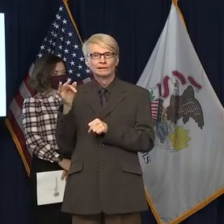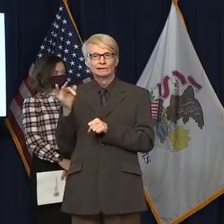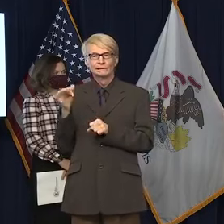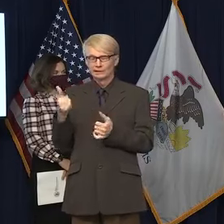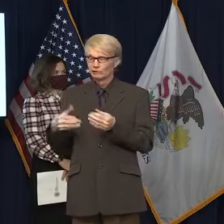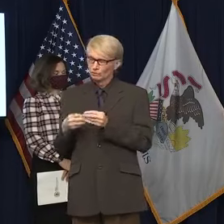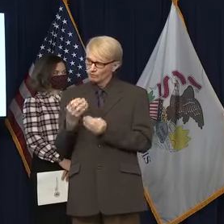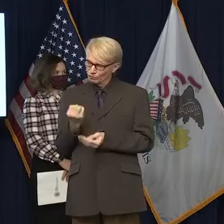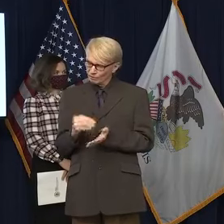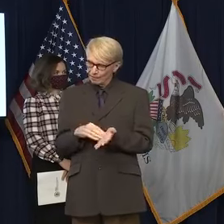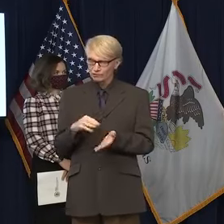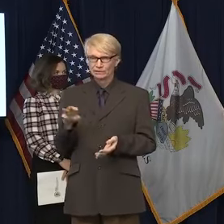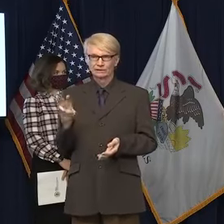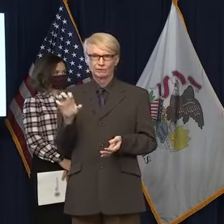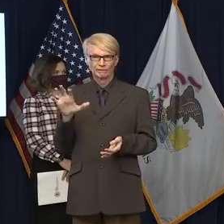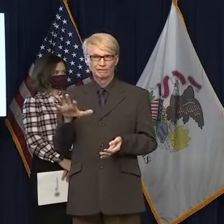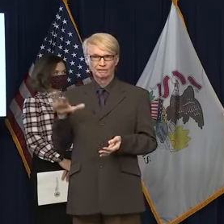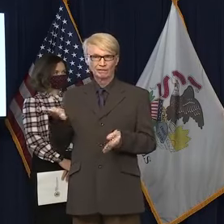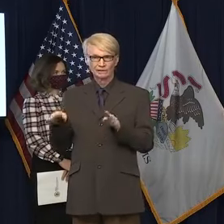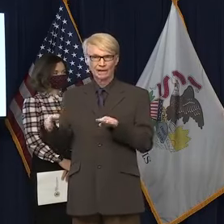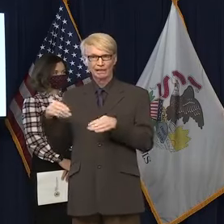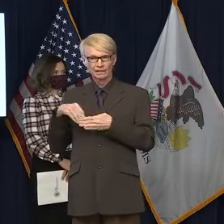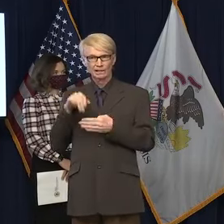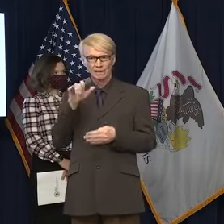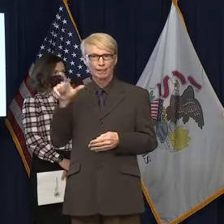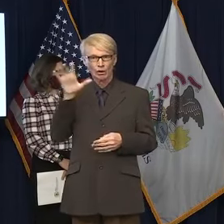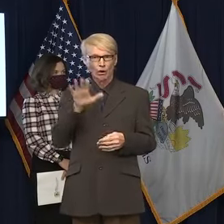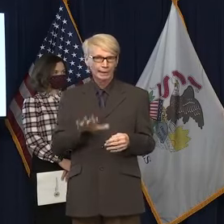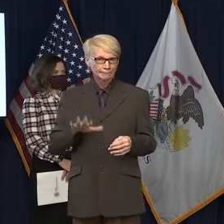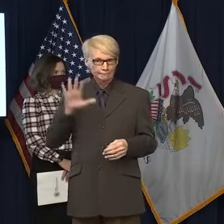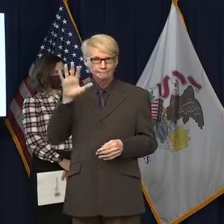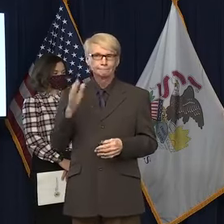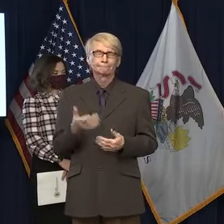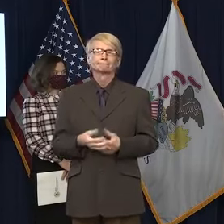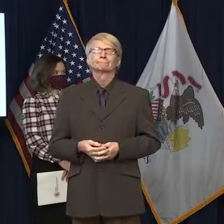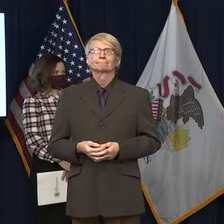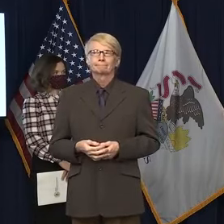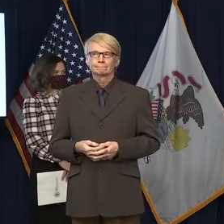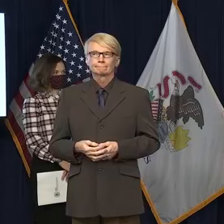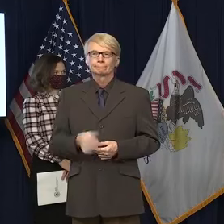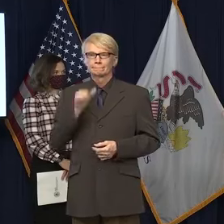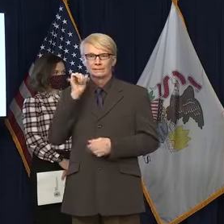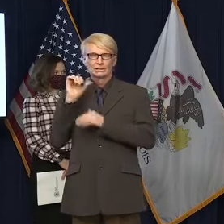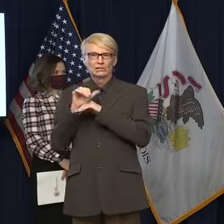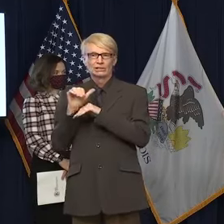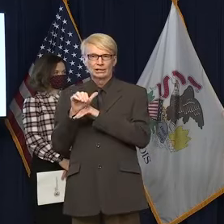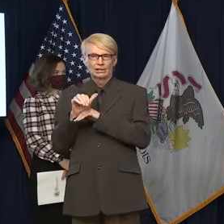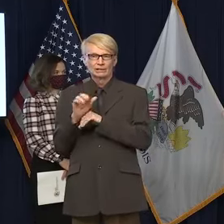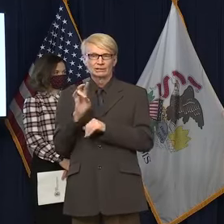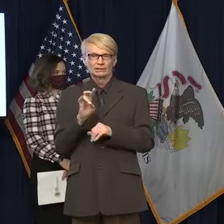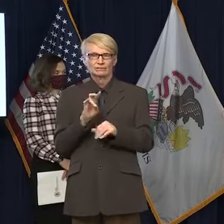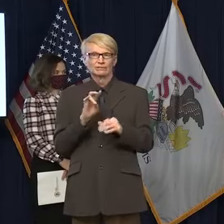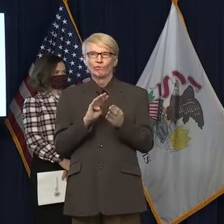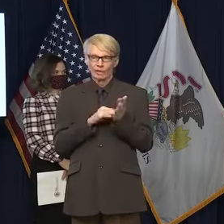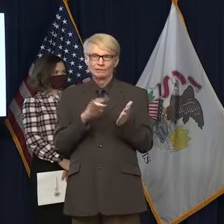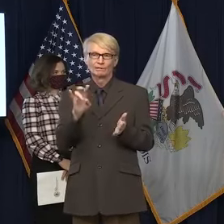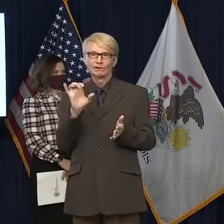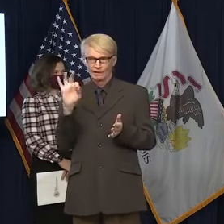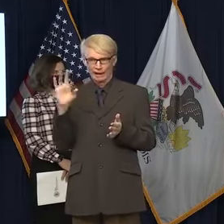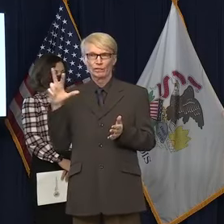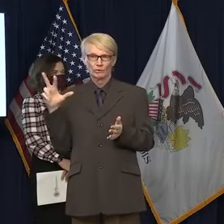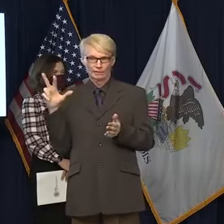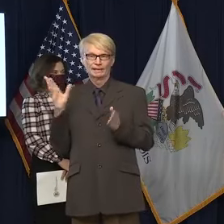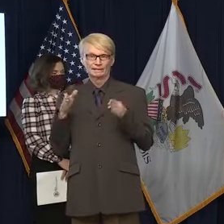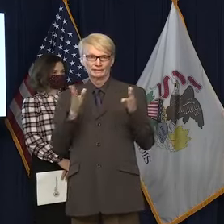,655 deaths in Illinois. Overnight, 4,793 individuals